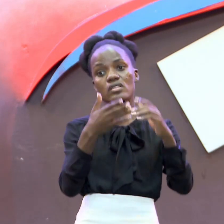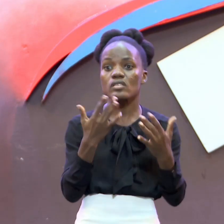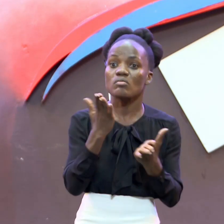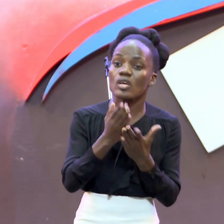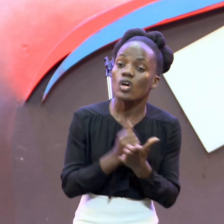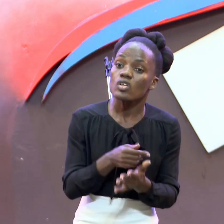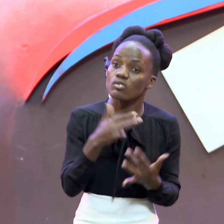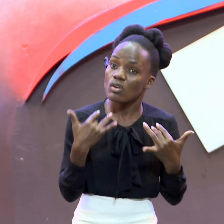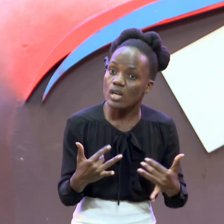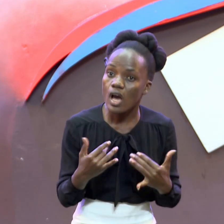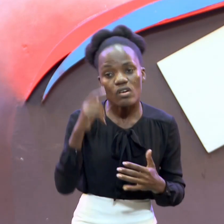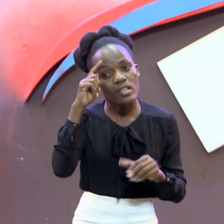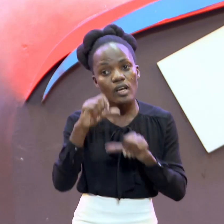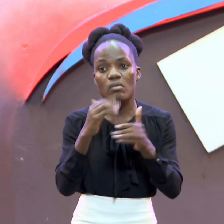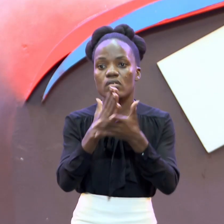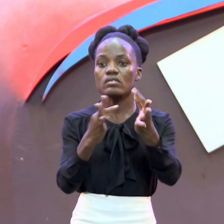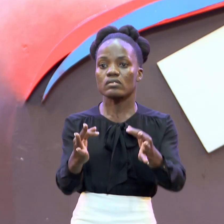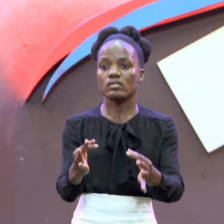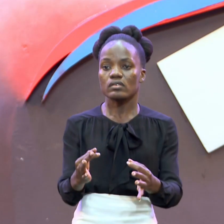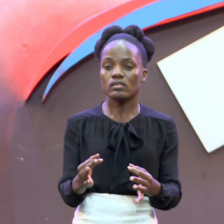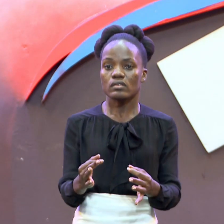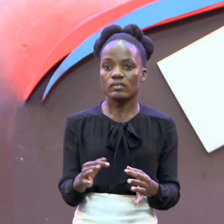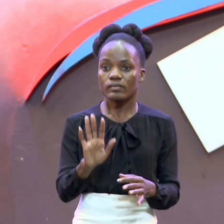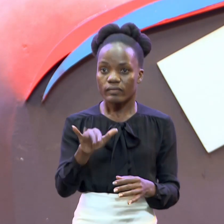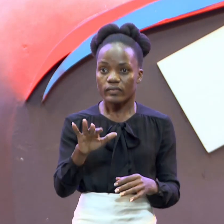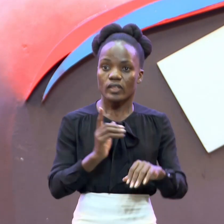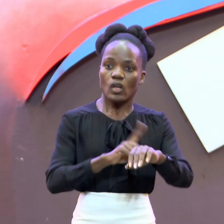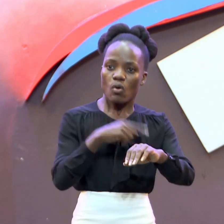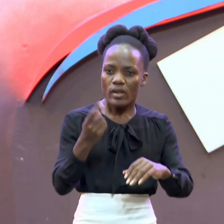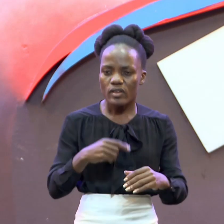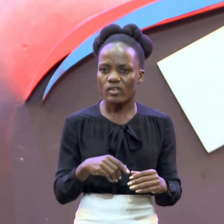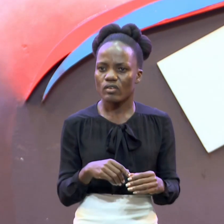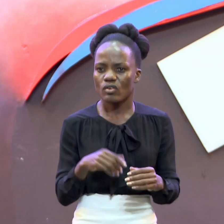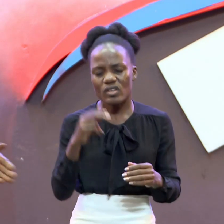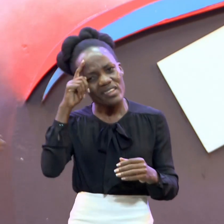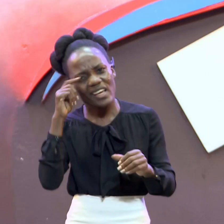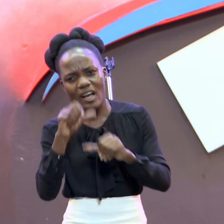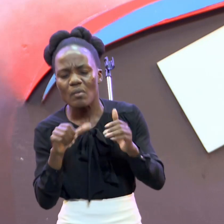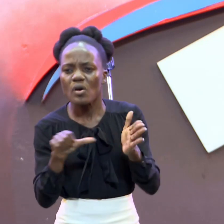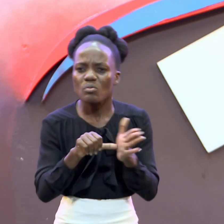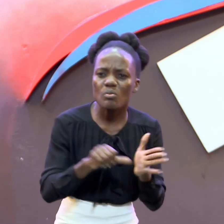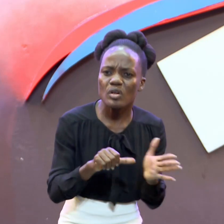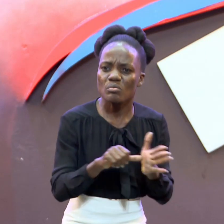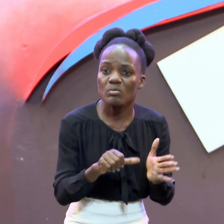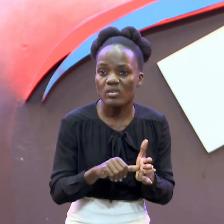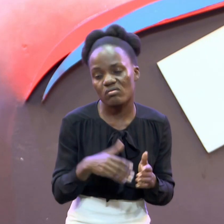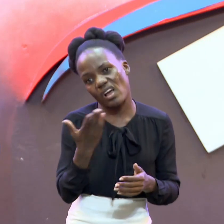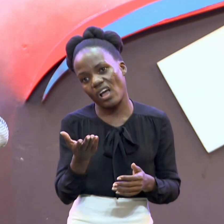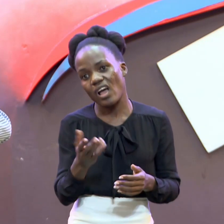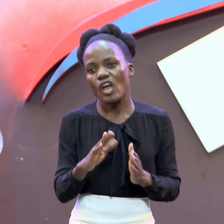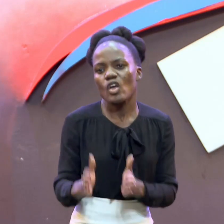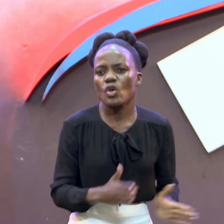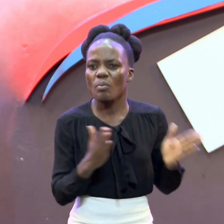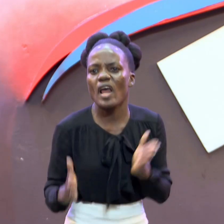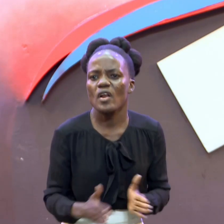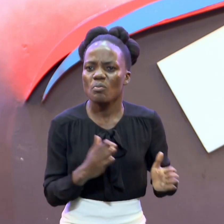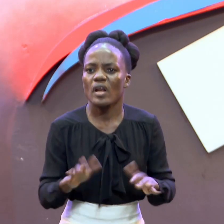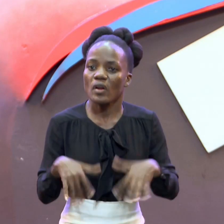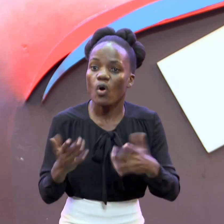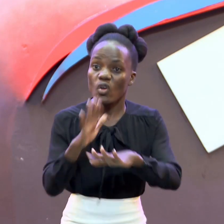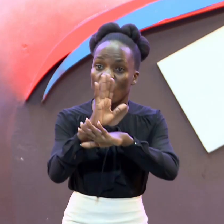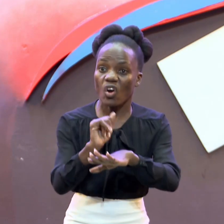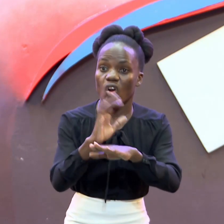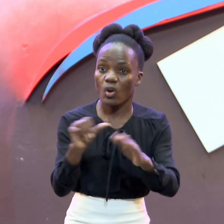About And Certainly You Know When It Comes To Problems You Don't Even Plan You Just Find Yourself